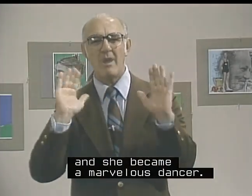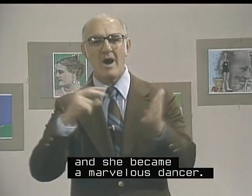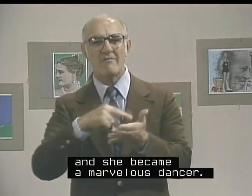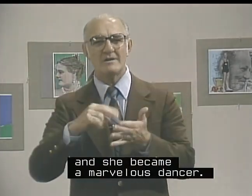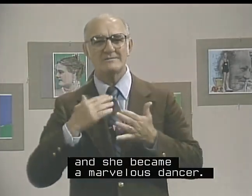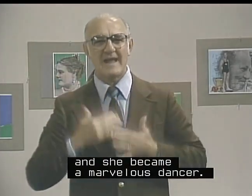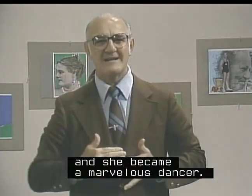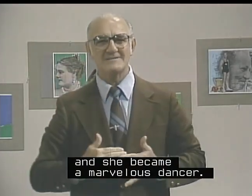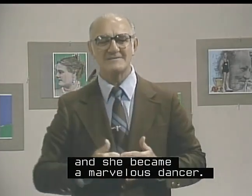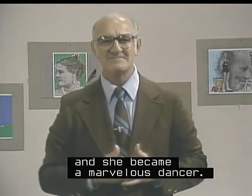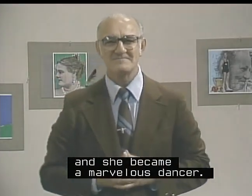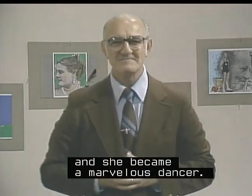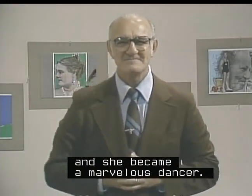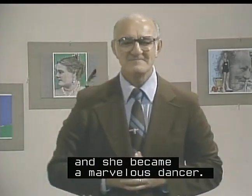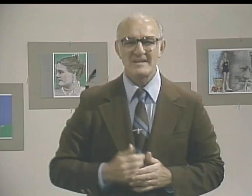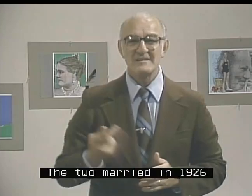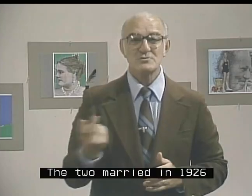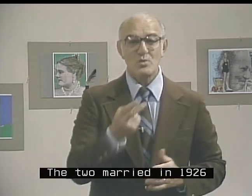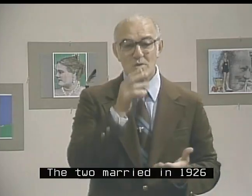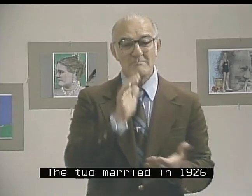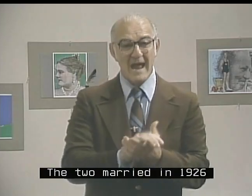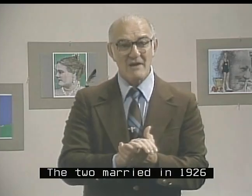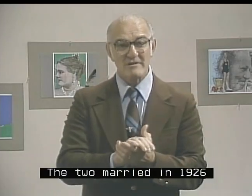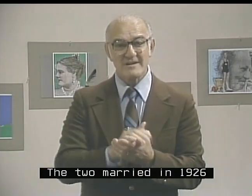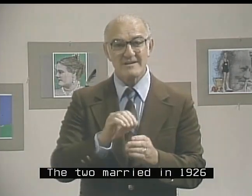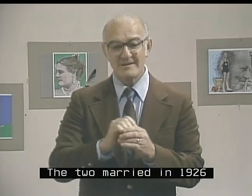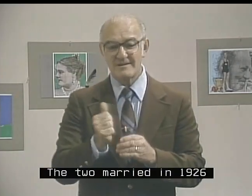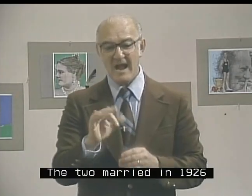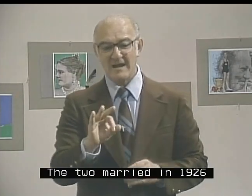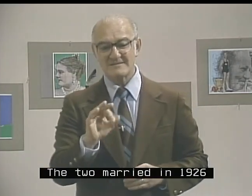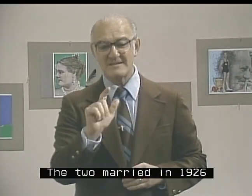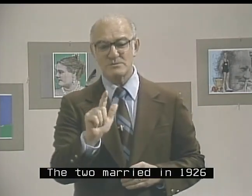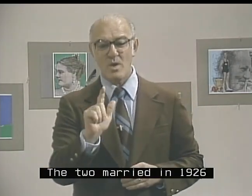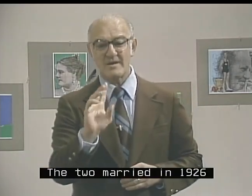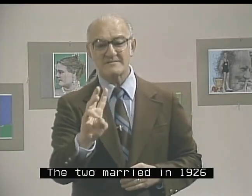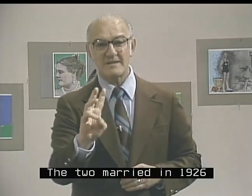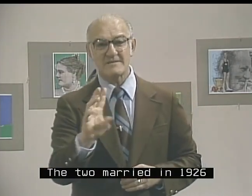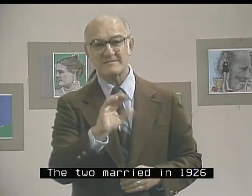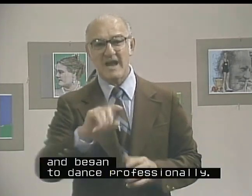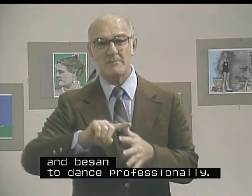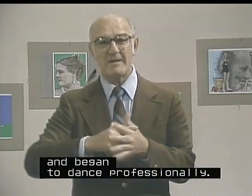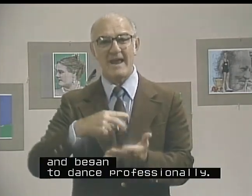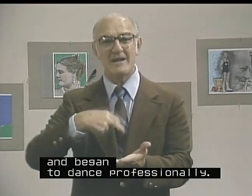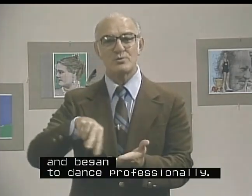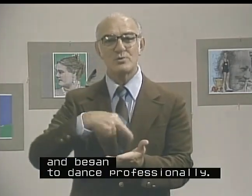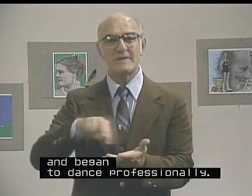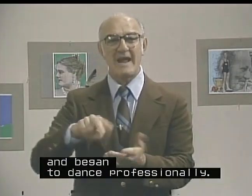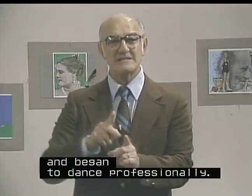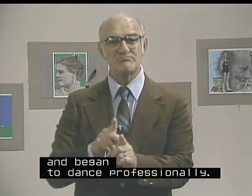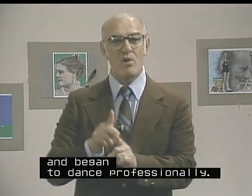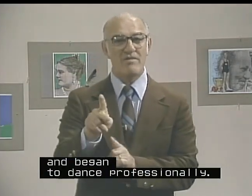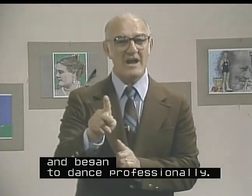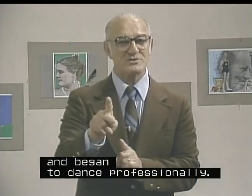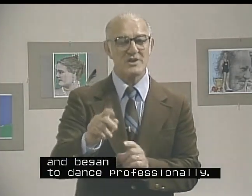marvelous dancer. Two married in 1926 and began to dance professionally.